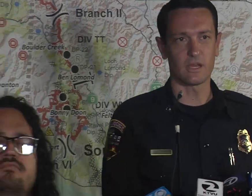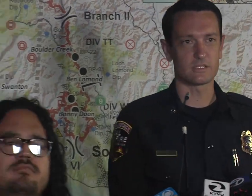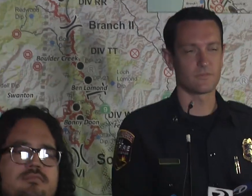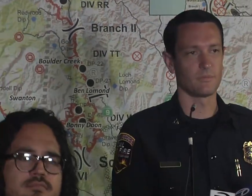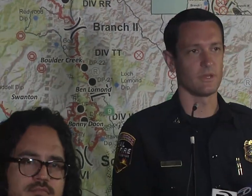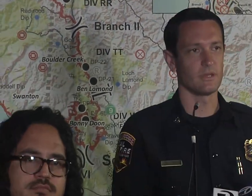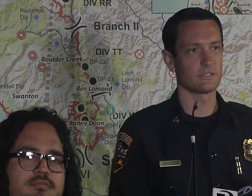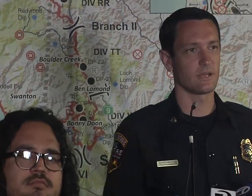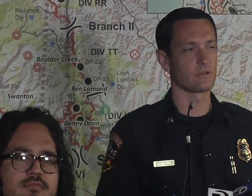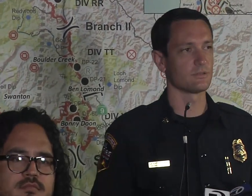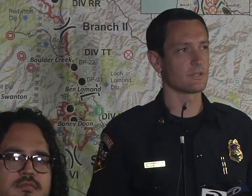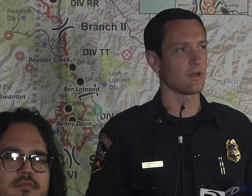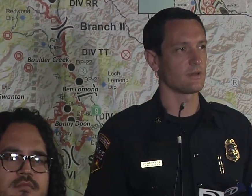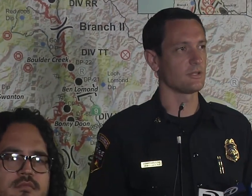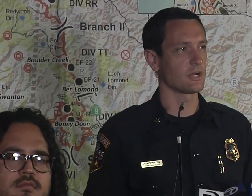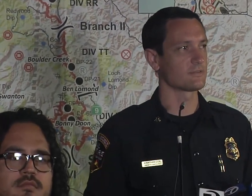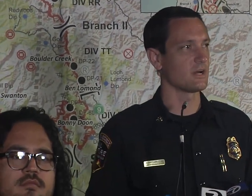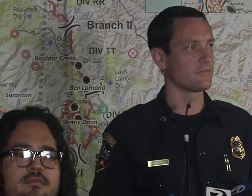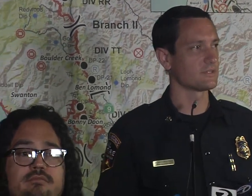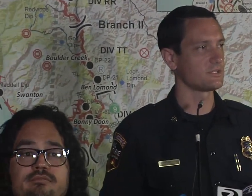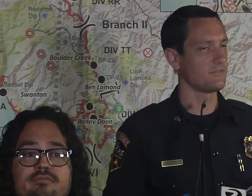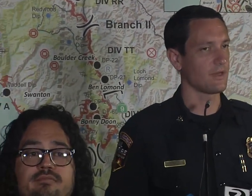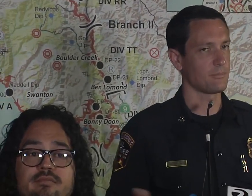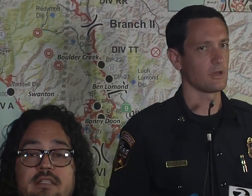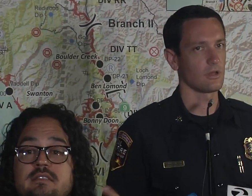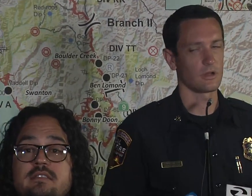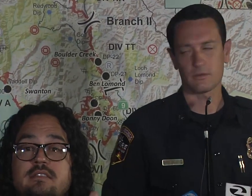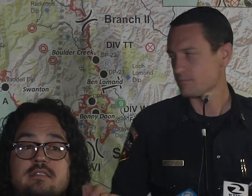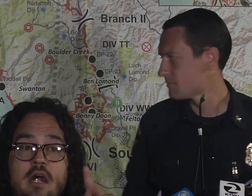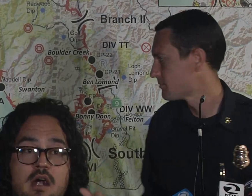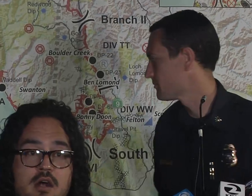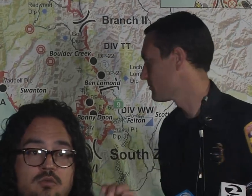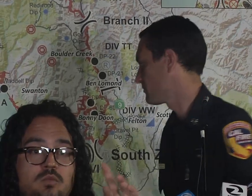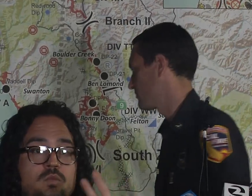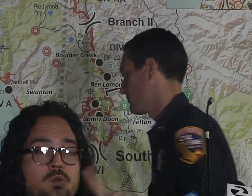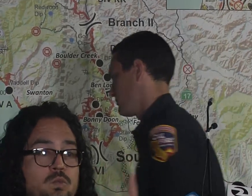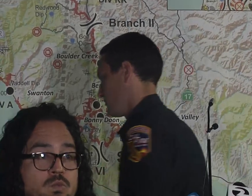Speaking next from the Santa Cruz County Sheriff's Office is Chief Deputy Clark.